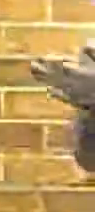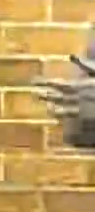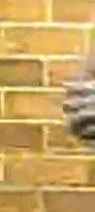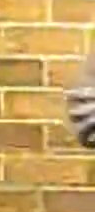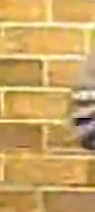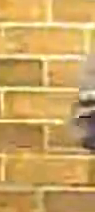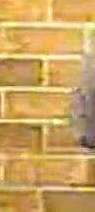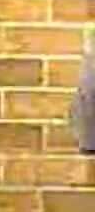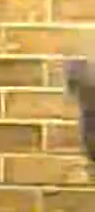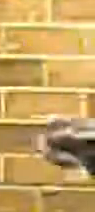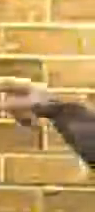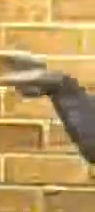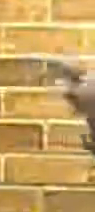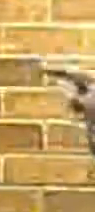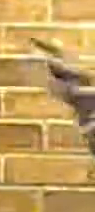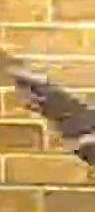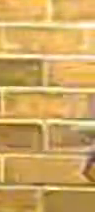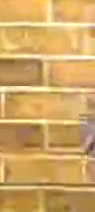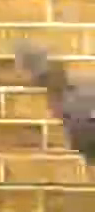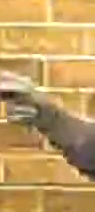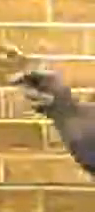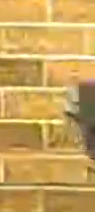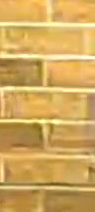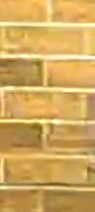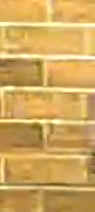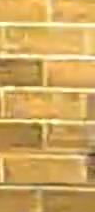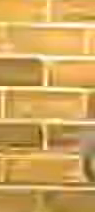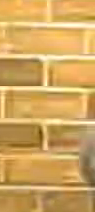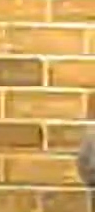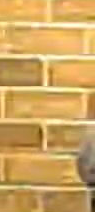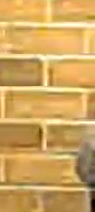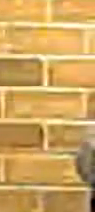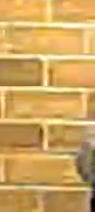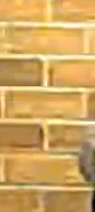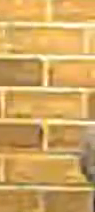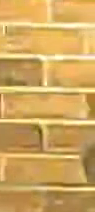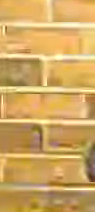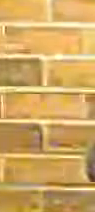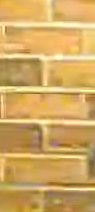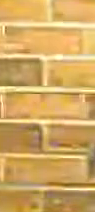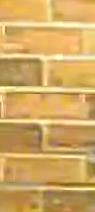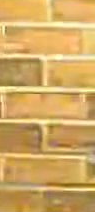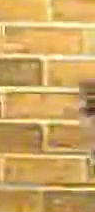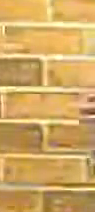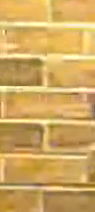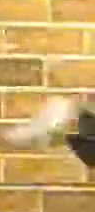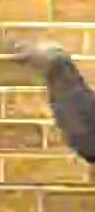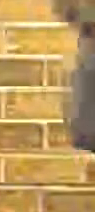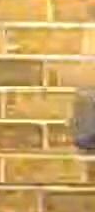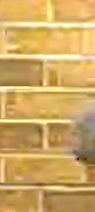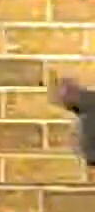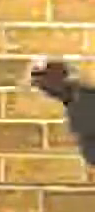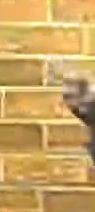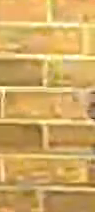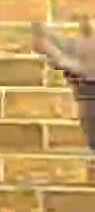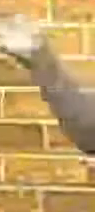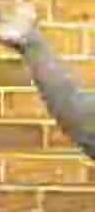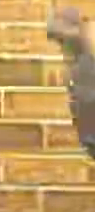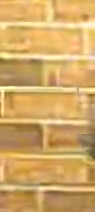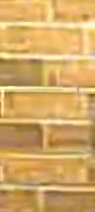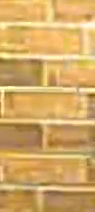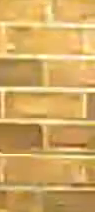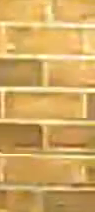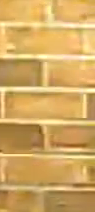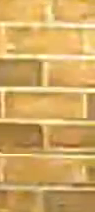that, taking all this research taken into account, Merseyside Fire Service intends to get first fighting responses,